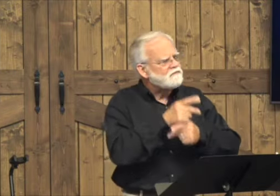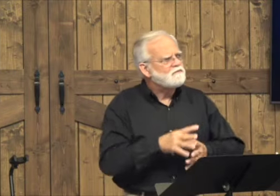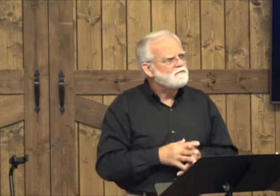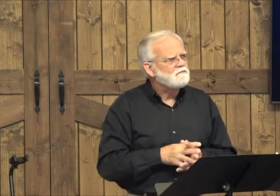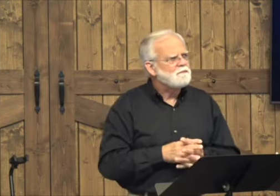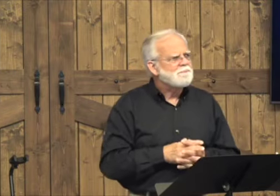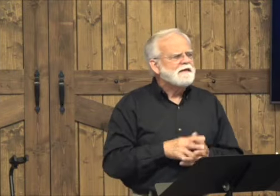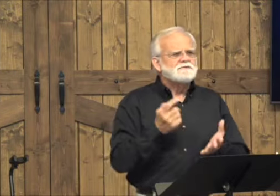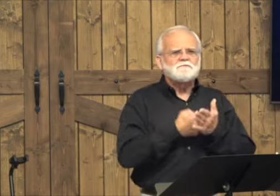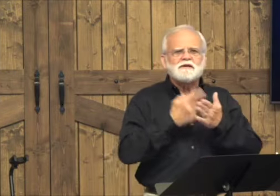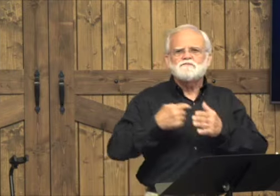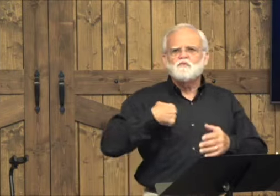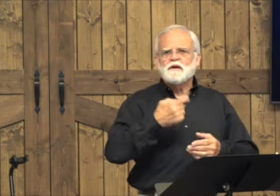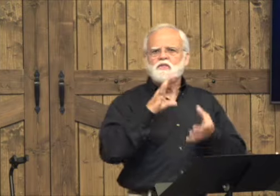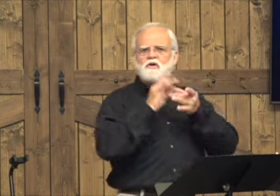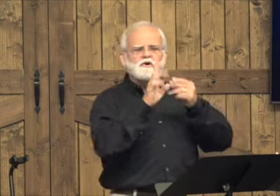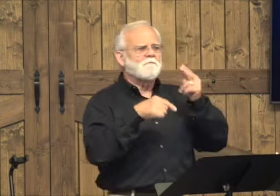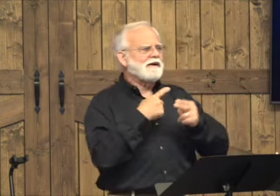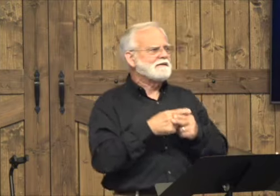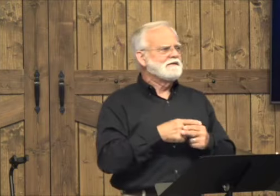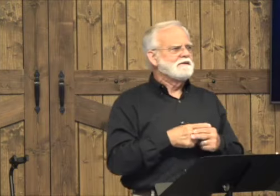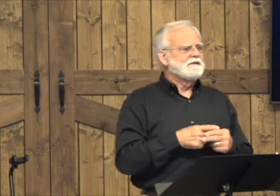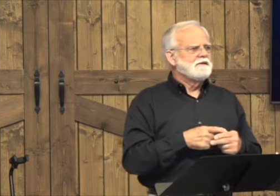We need to be careful. sometimes